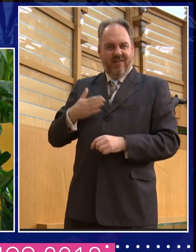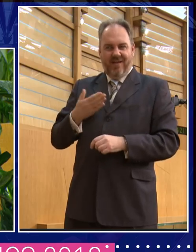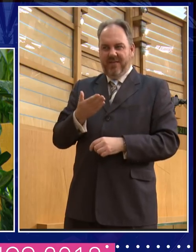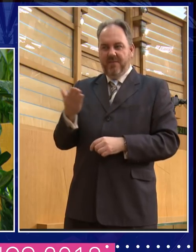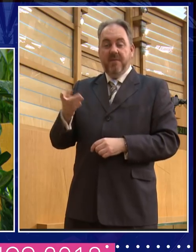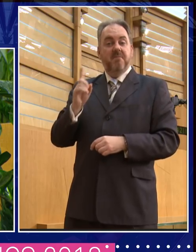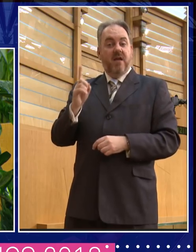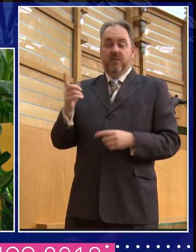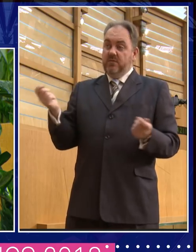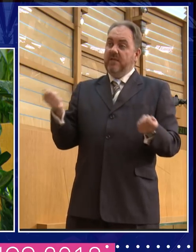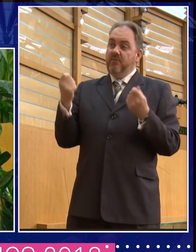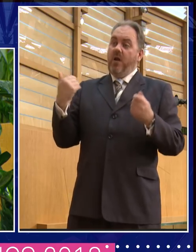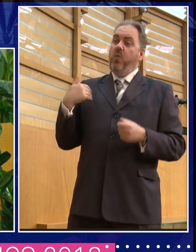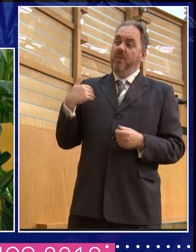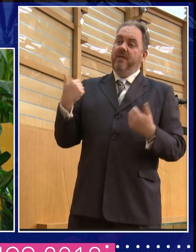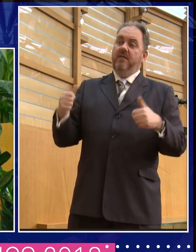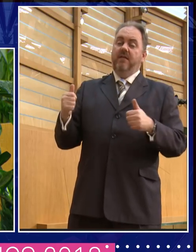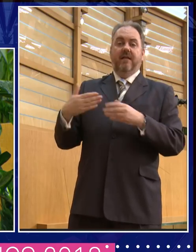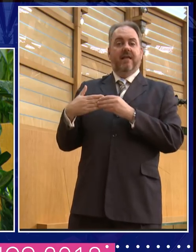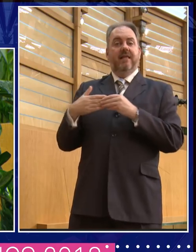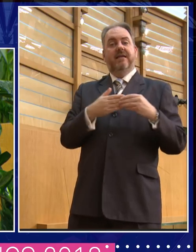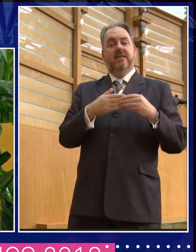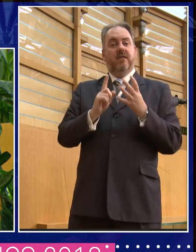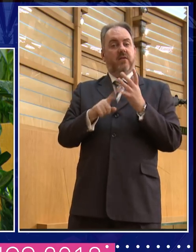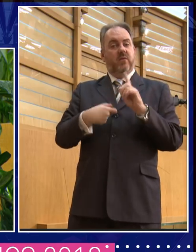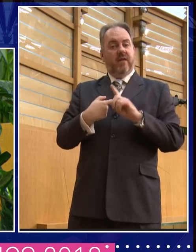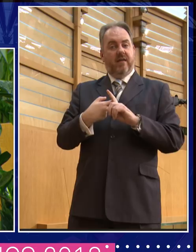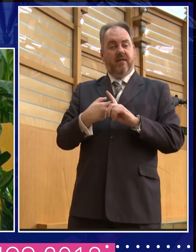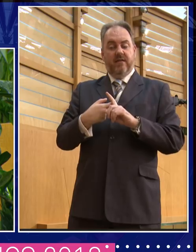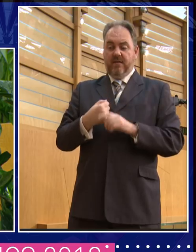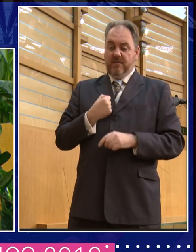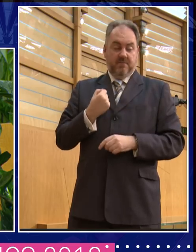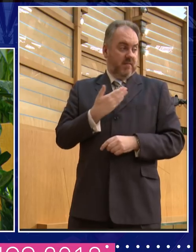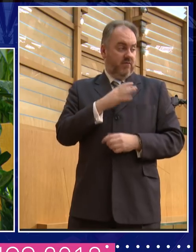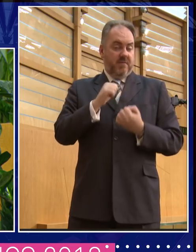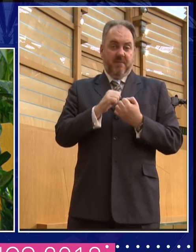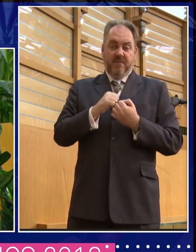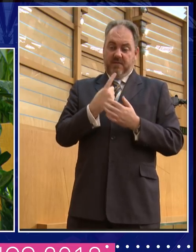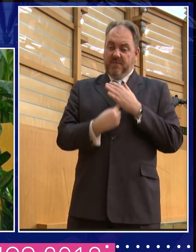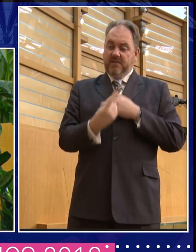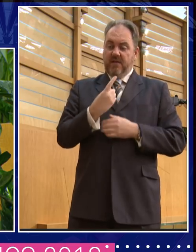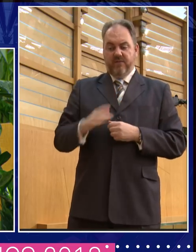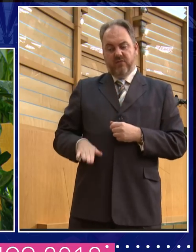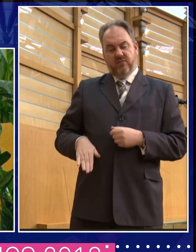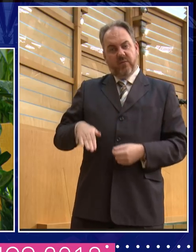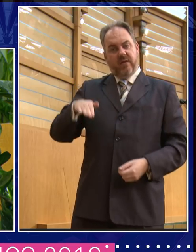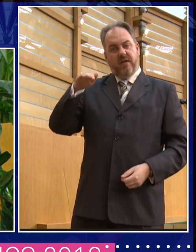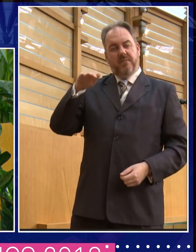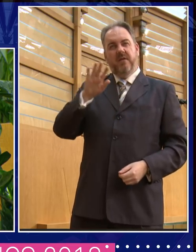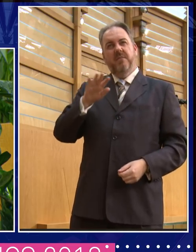celebrate and, you I feel that. I mean, when, when I was growing up, uh, something like 4% of